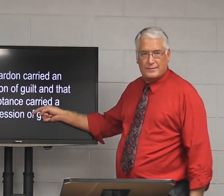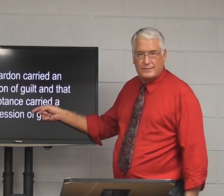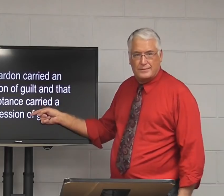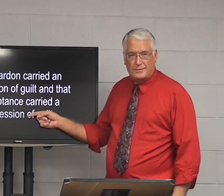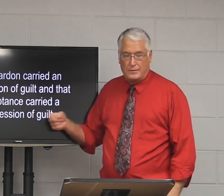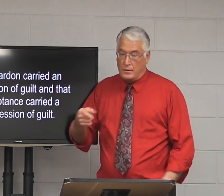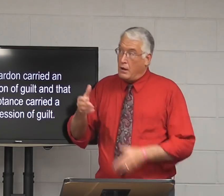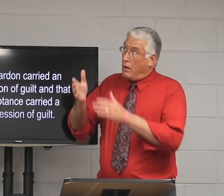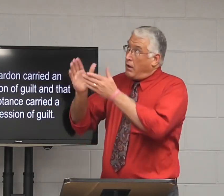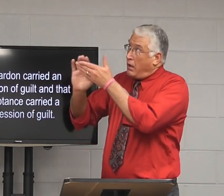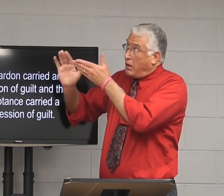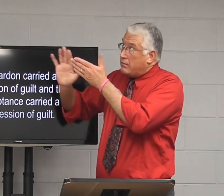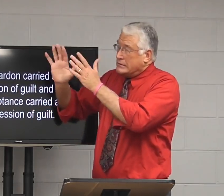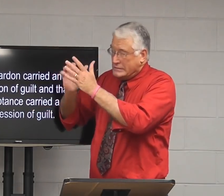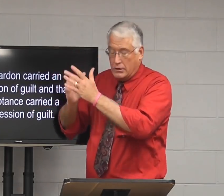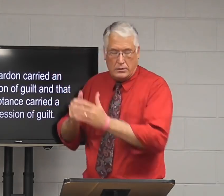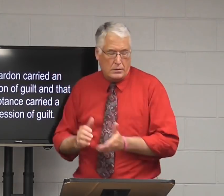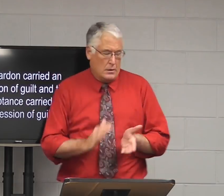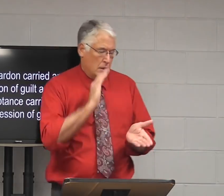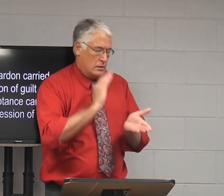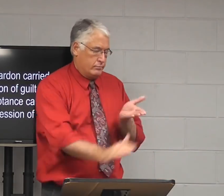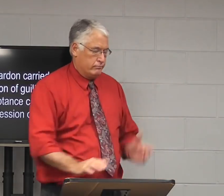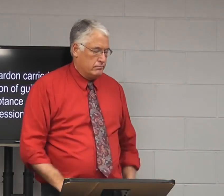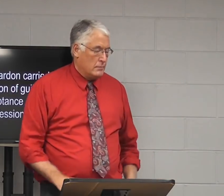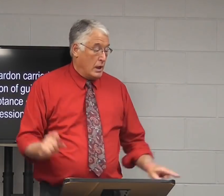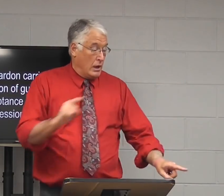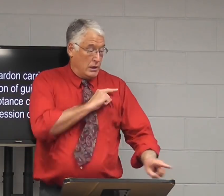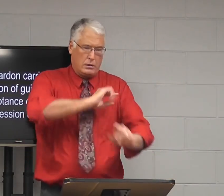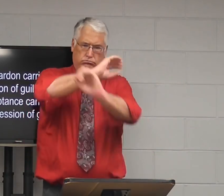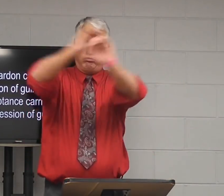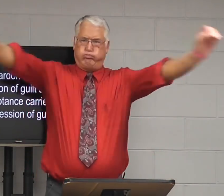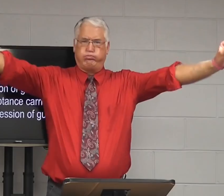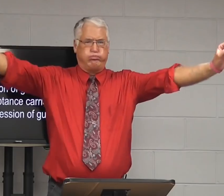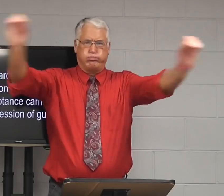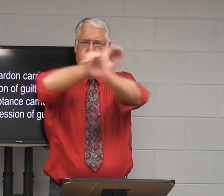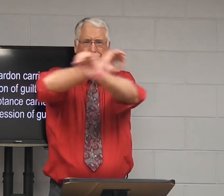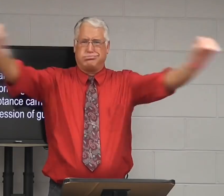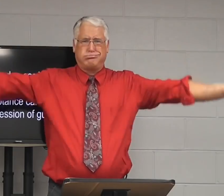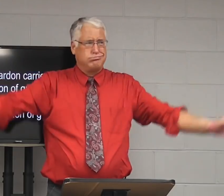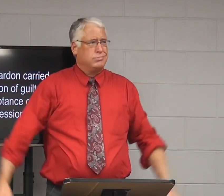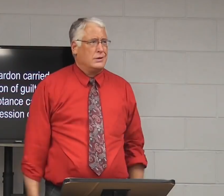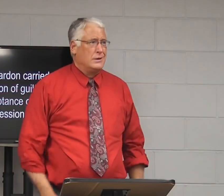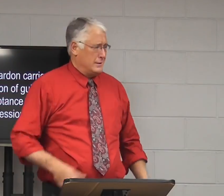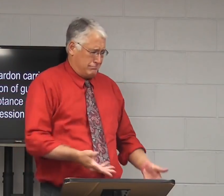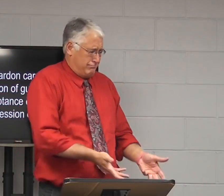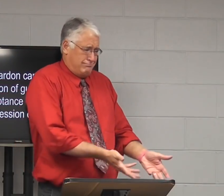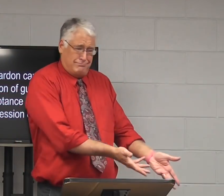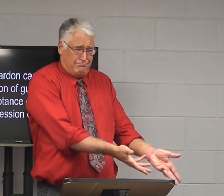the opposite here. When we ask for forgiveness and we ask for our forgiveness of our sins, we should have no guilt.